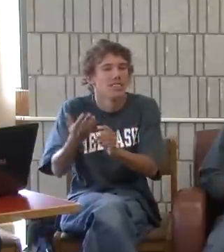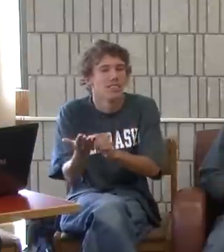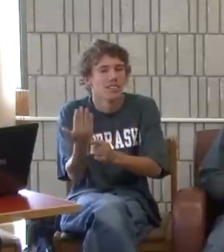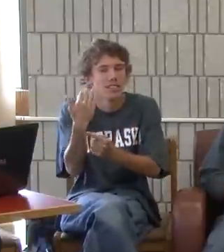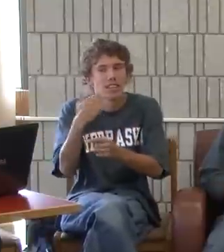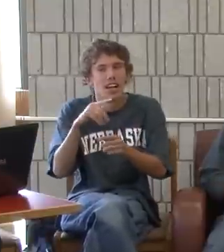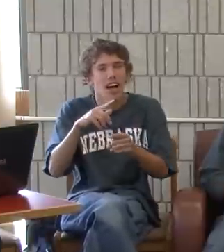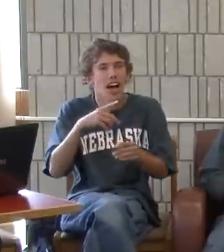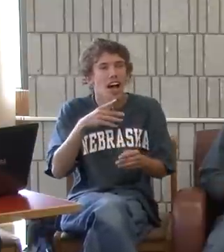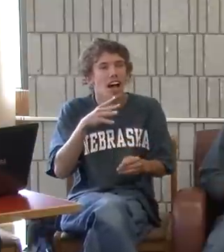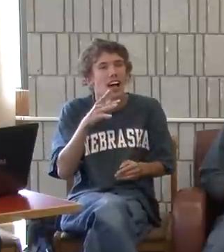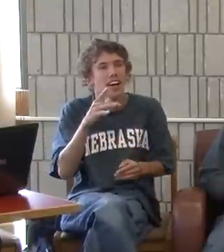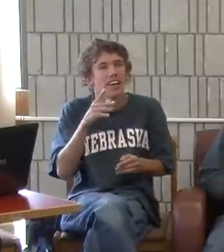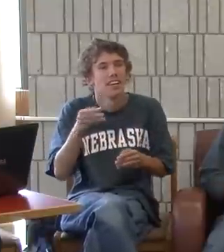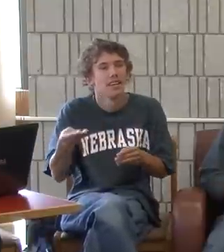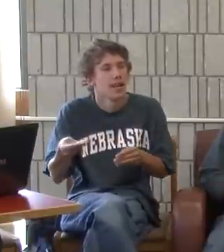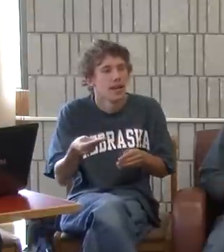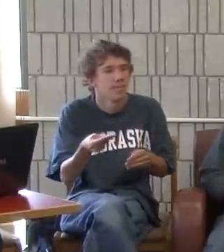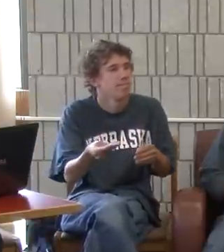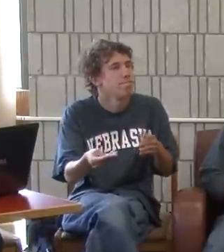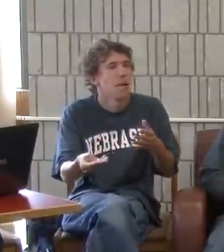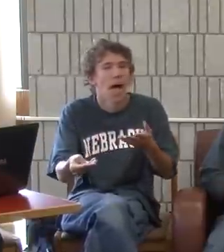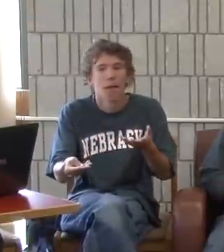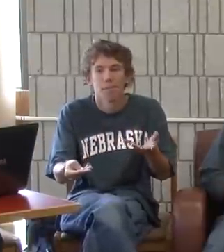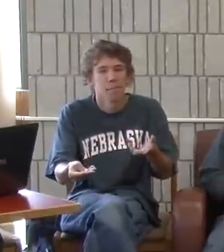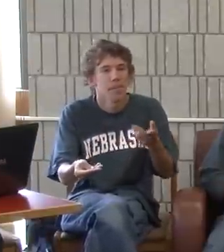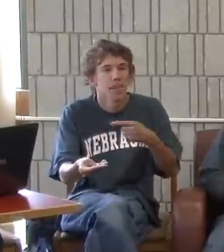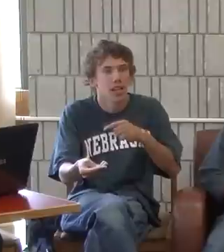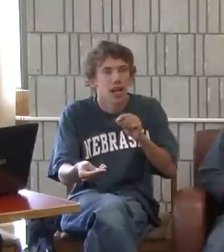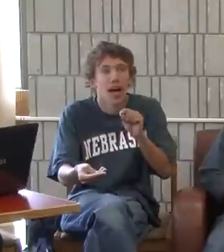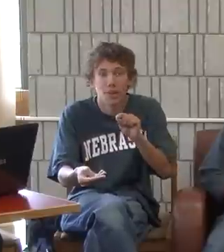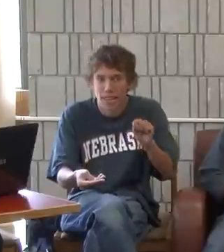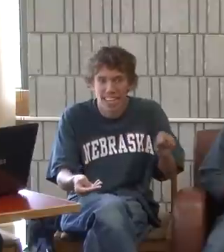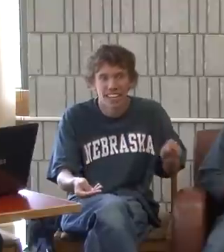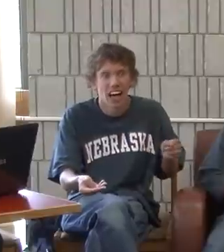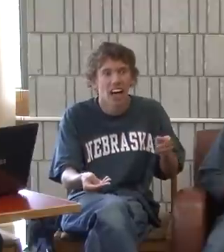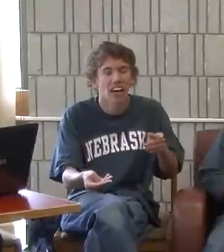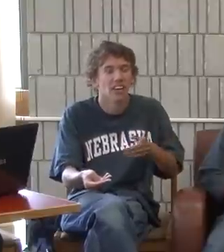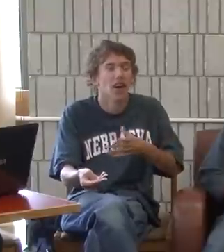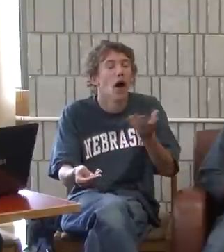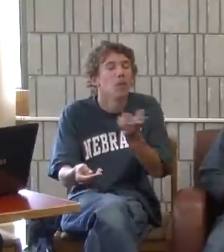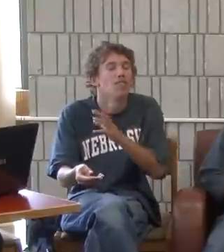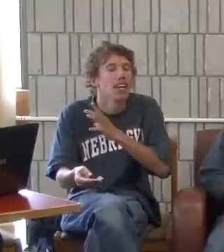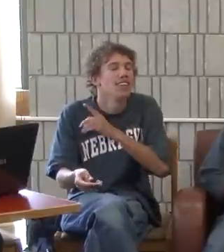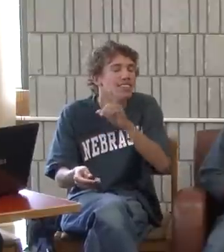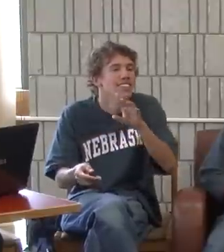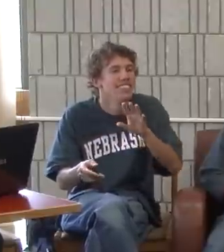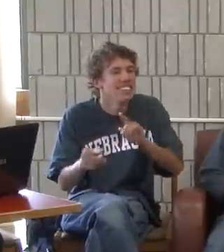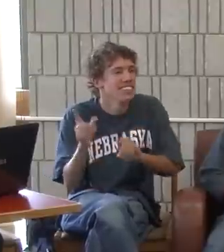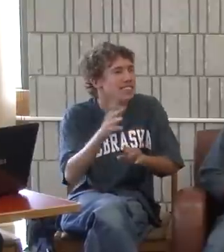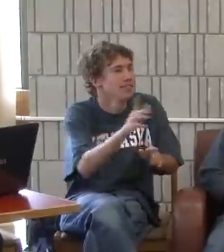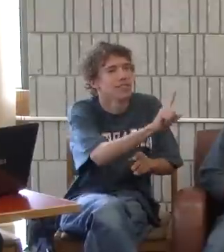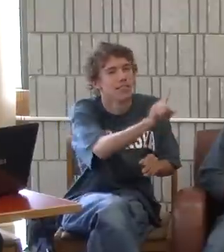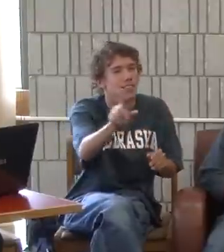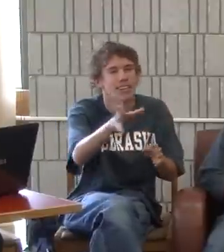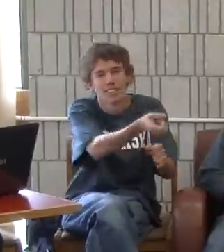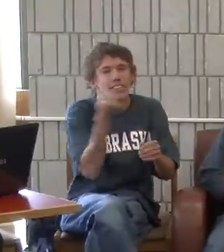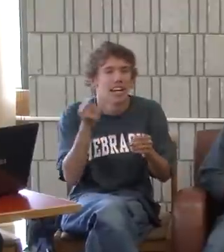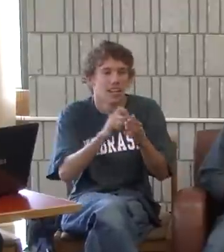Or you take out a piece of paper from the register and have me write on it. And I'm like, I need a pen to write on the paper. And so